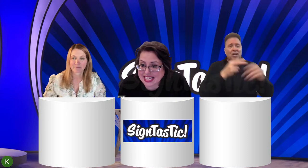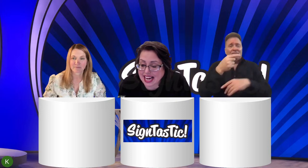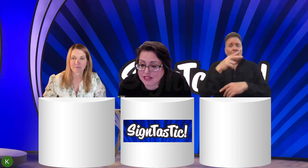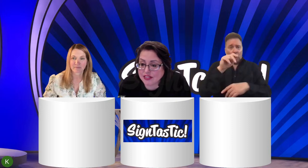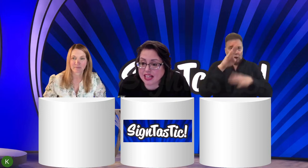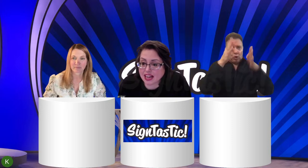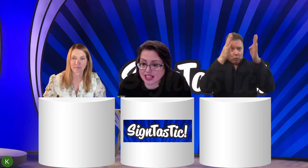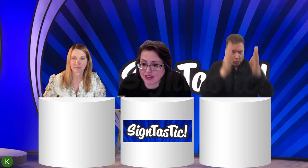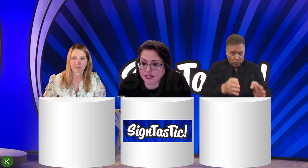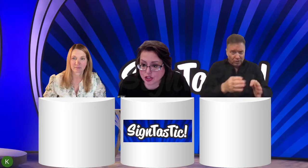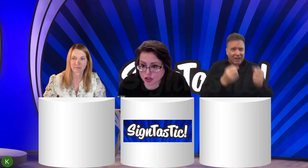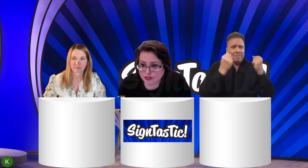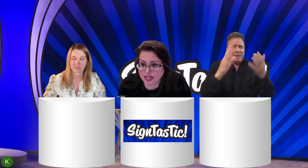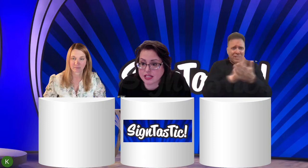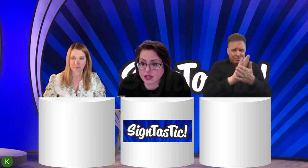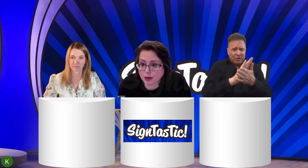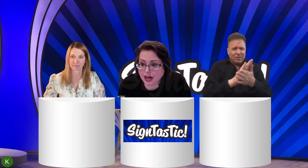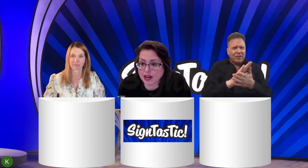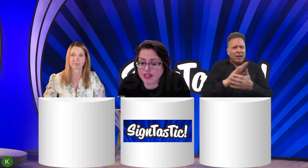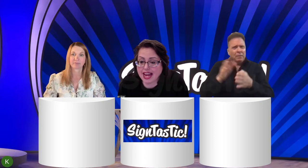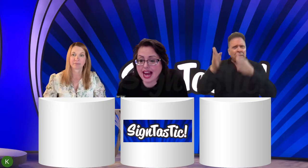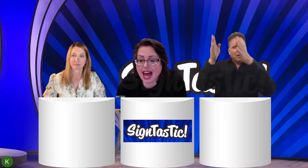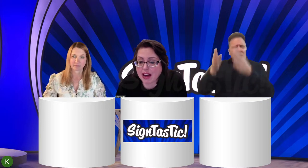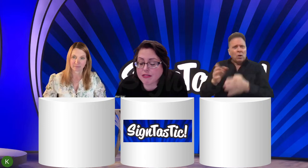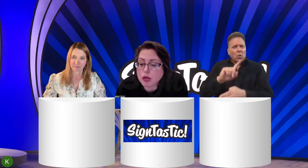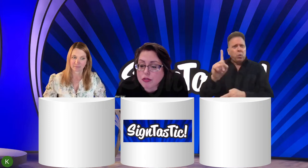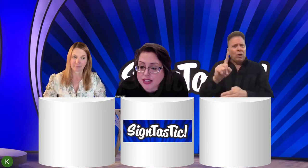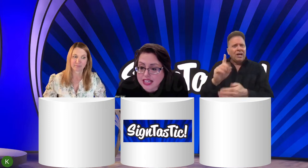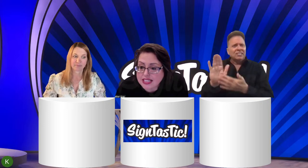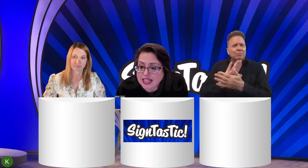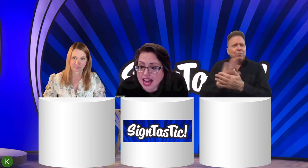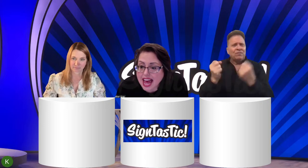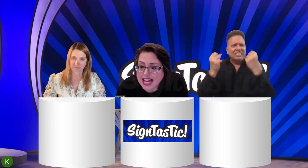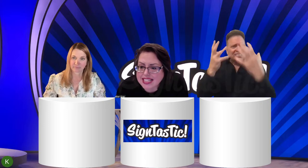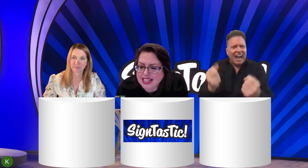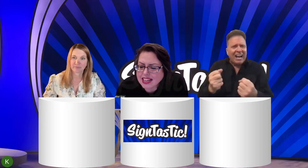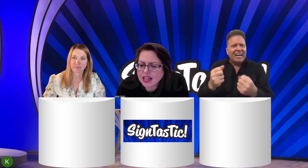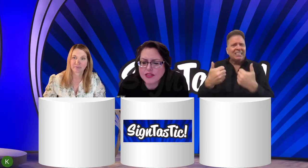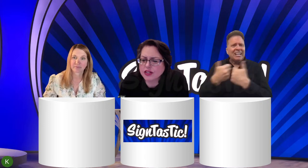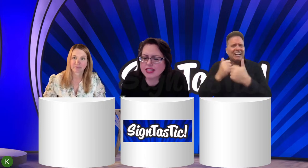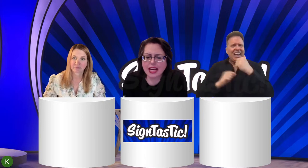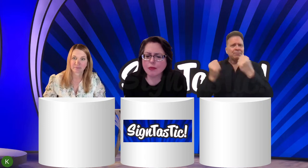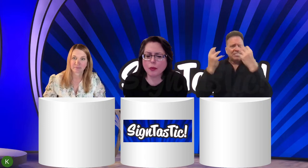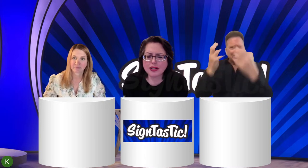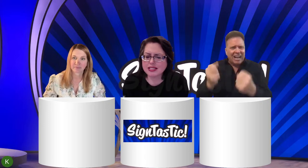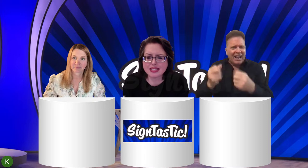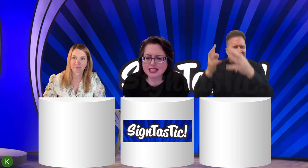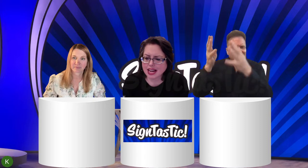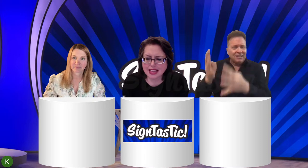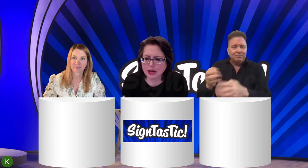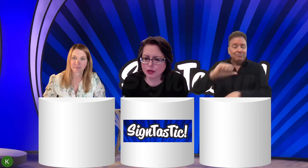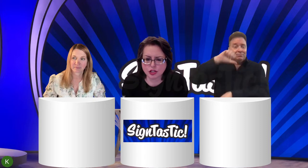it's kind of like a Netflix service where they have movies and they're saying, well, where's this sign language?